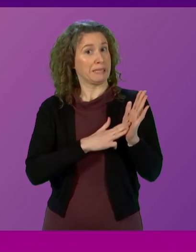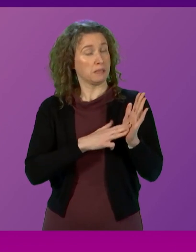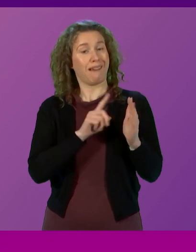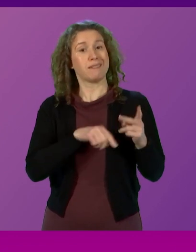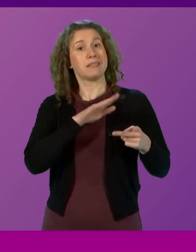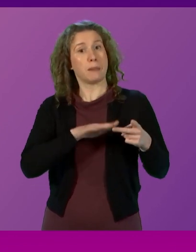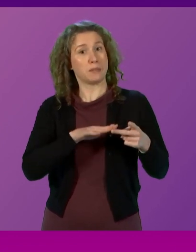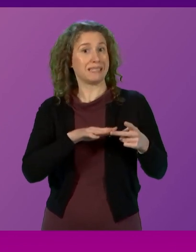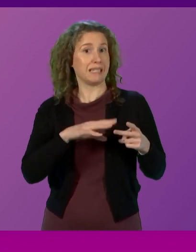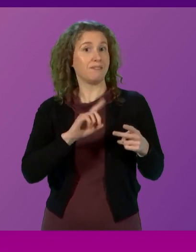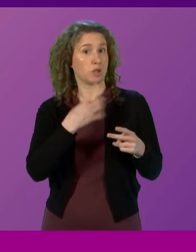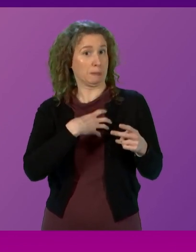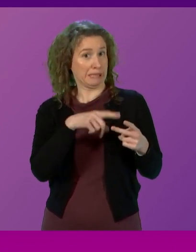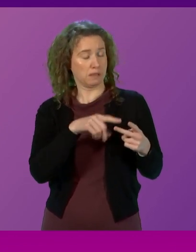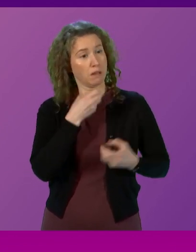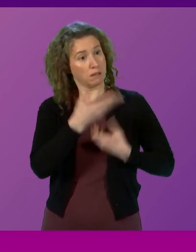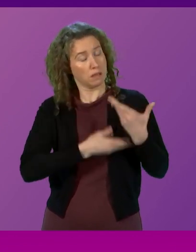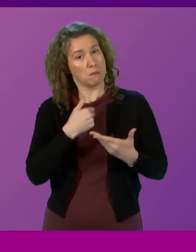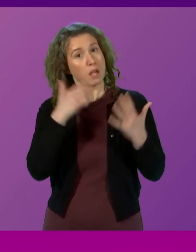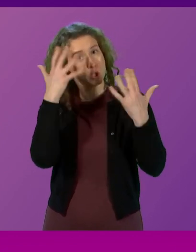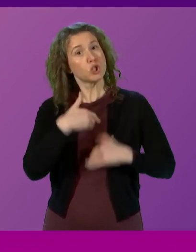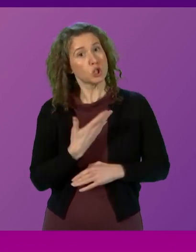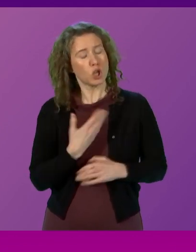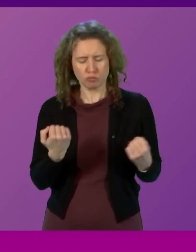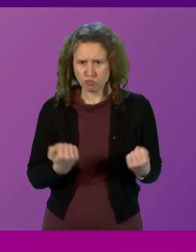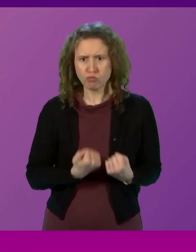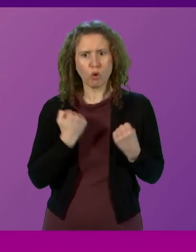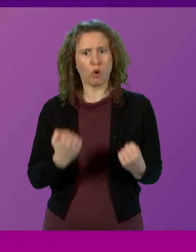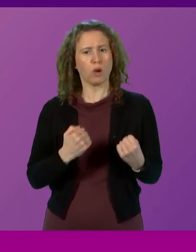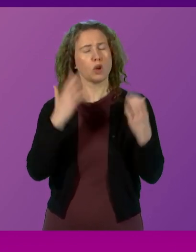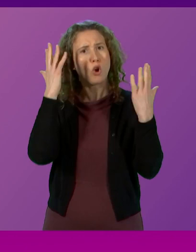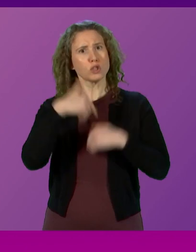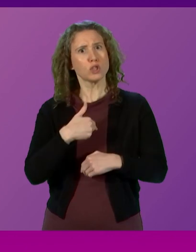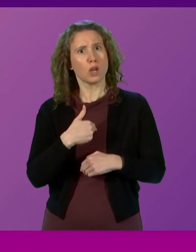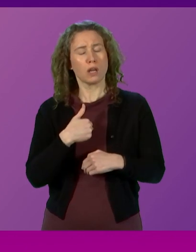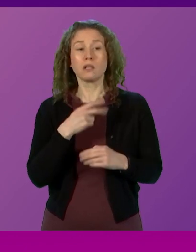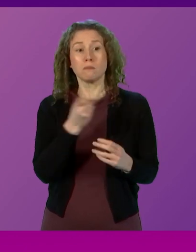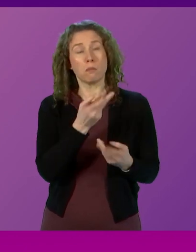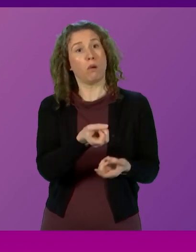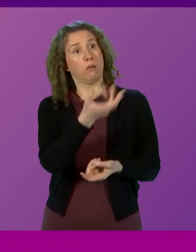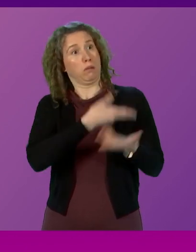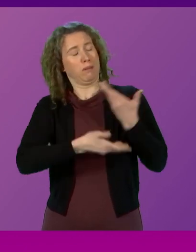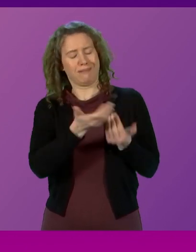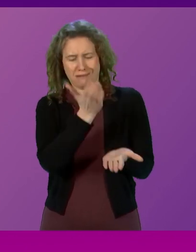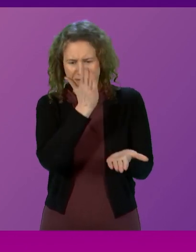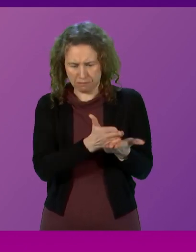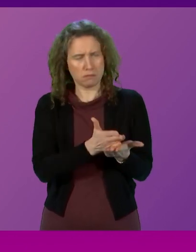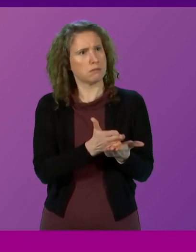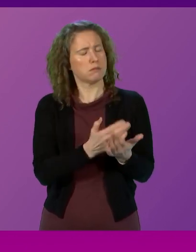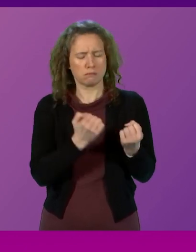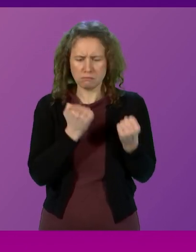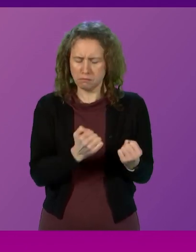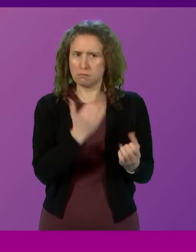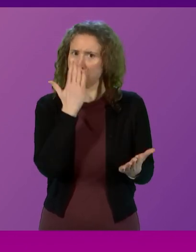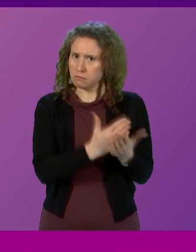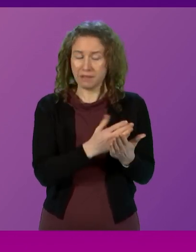Deputy First Minister to express my concern in the strongest possible concerns, and they have given me a categoric assurance that